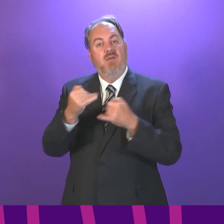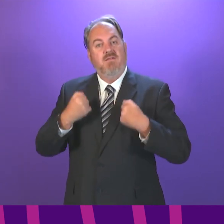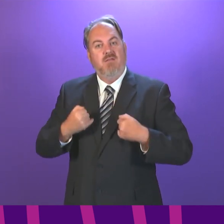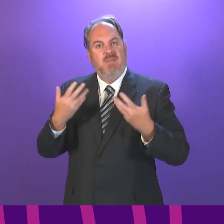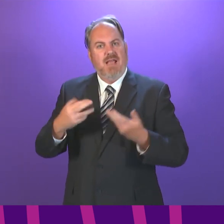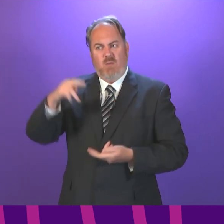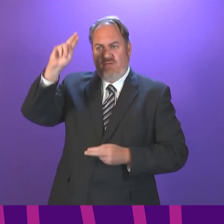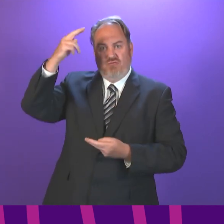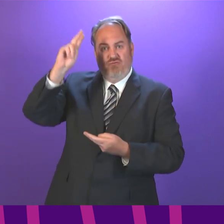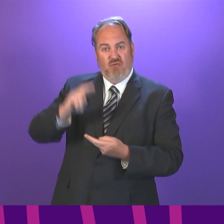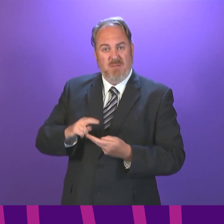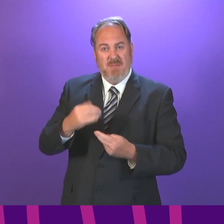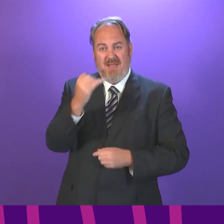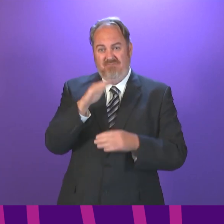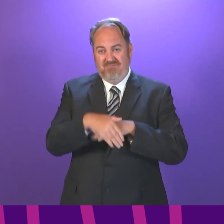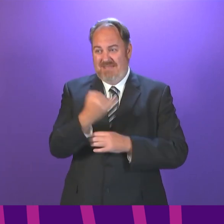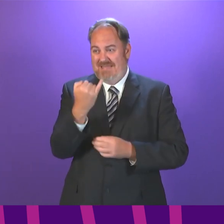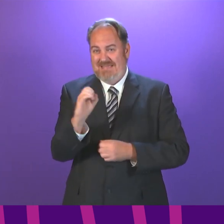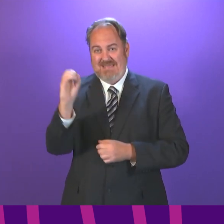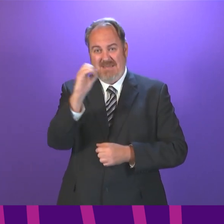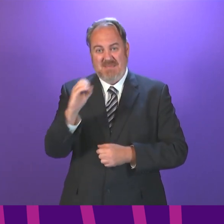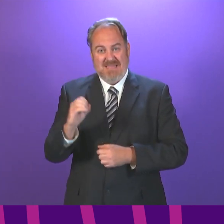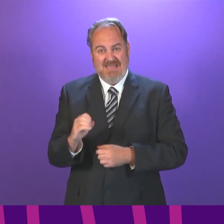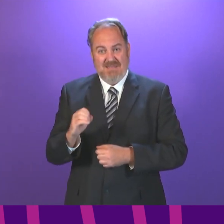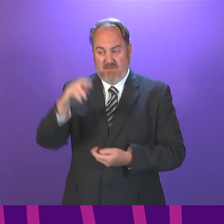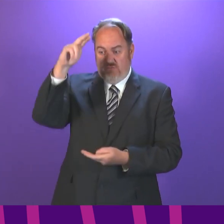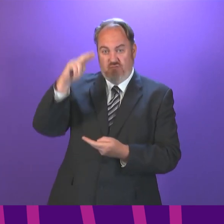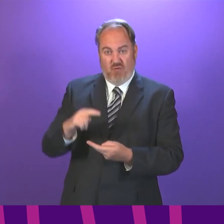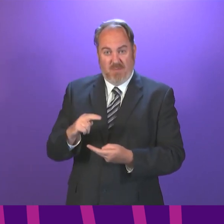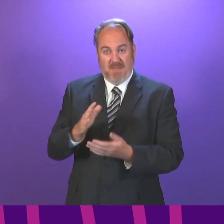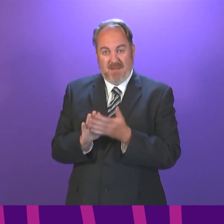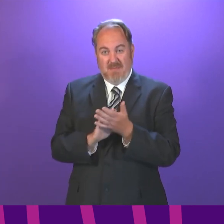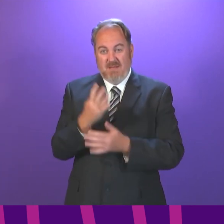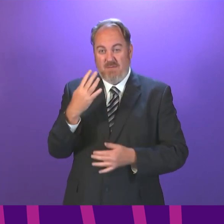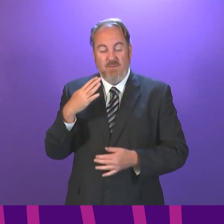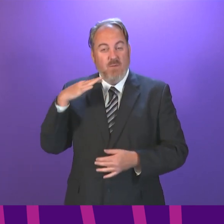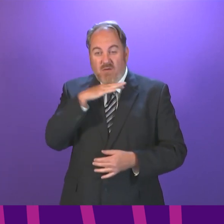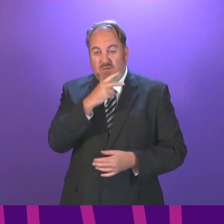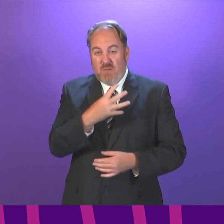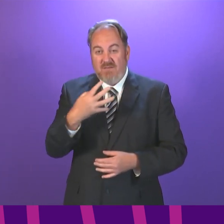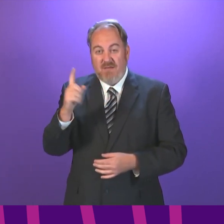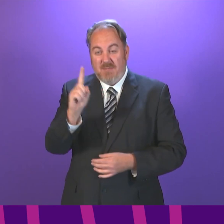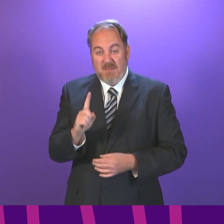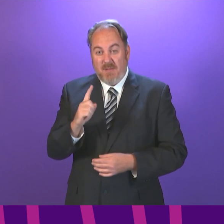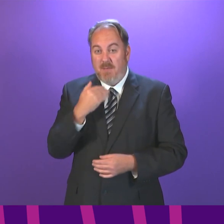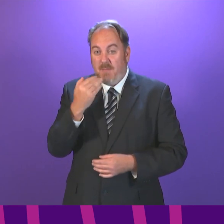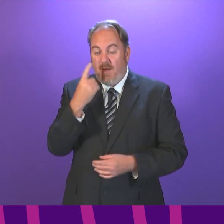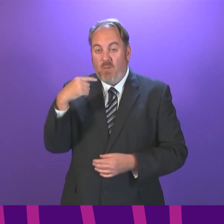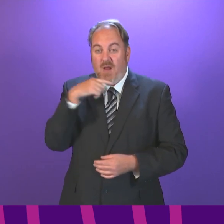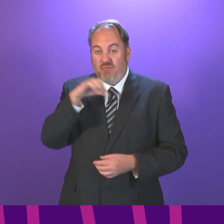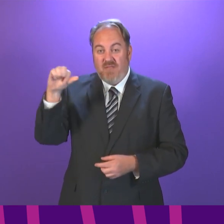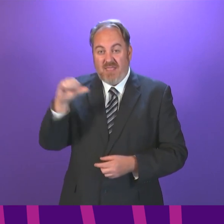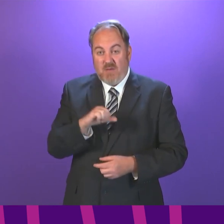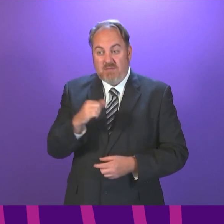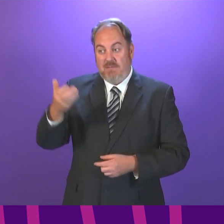thirds, from 425 per 100,000 at the peak to 144 now, based on